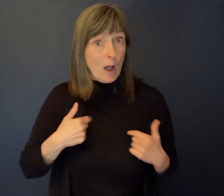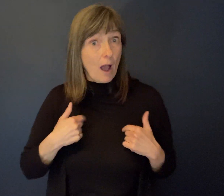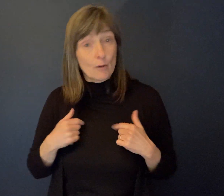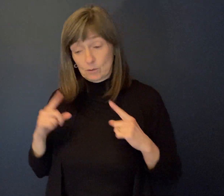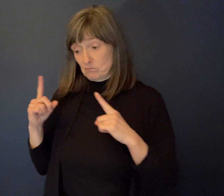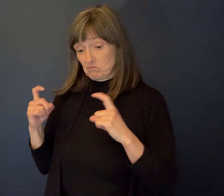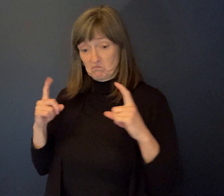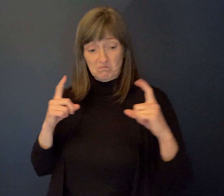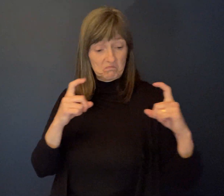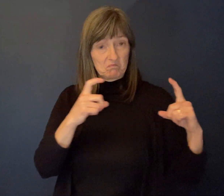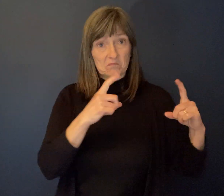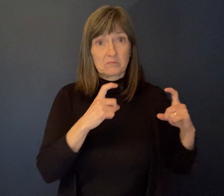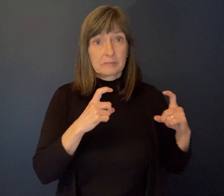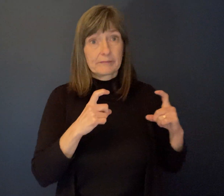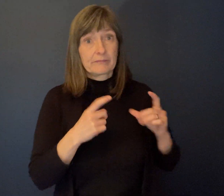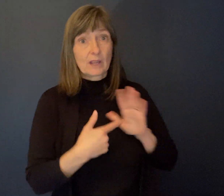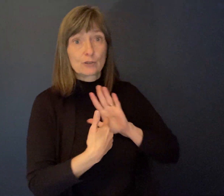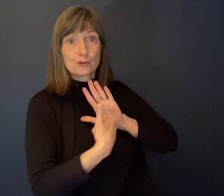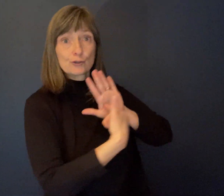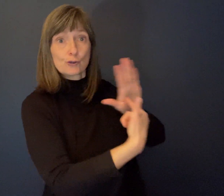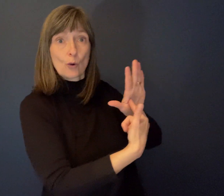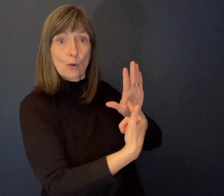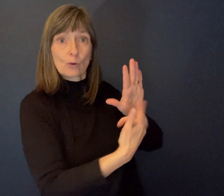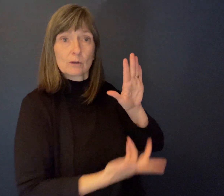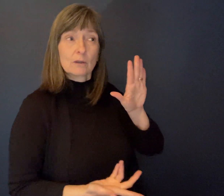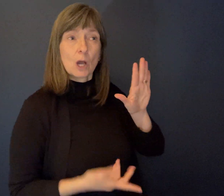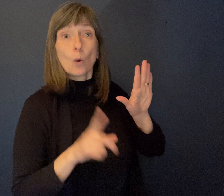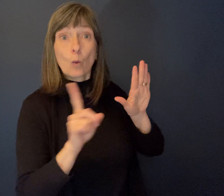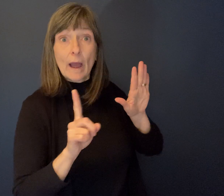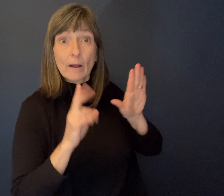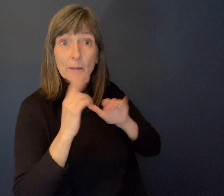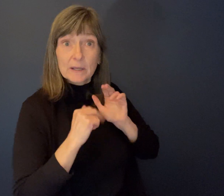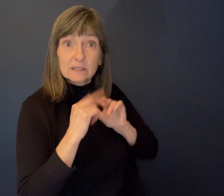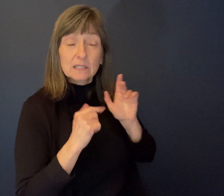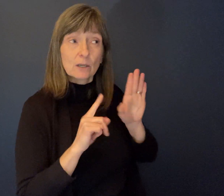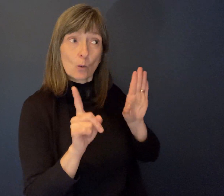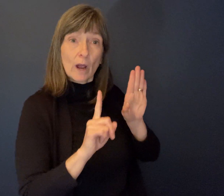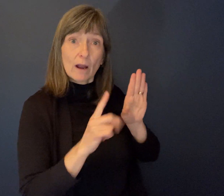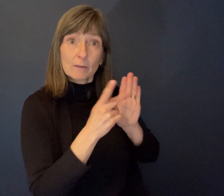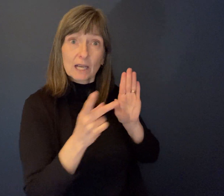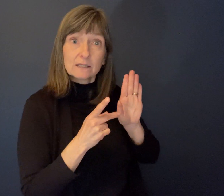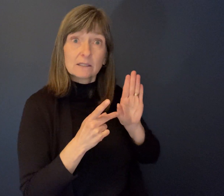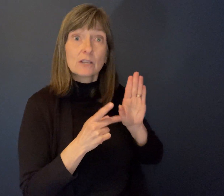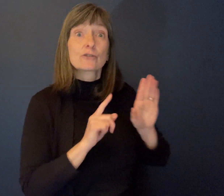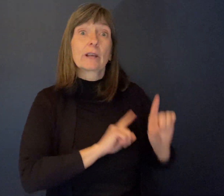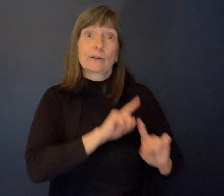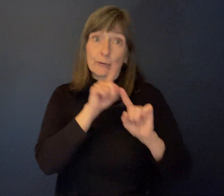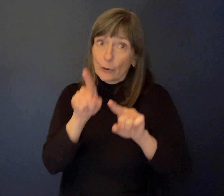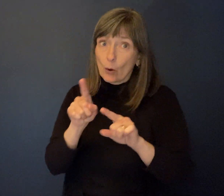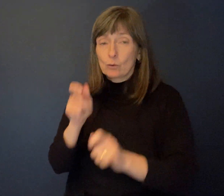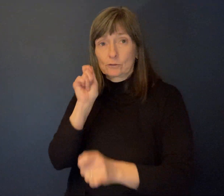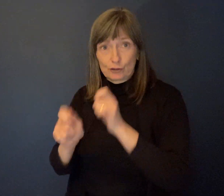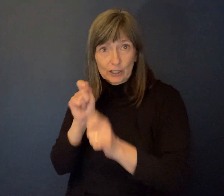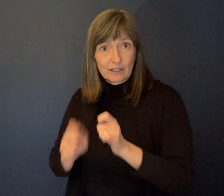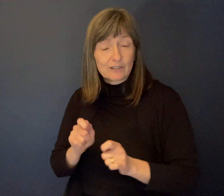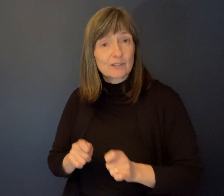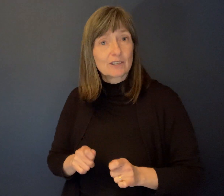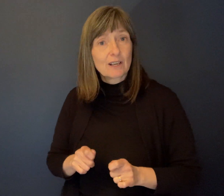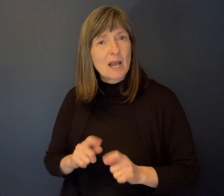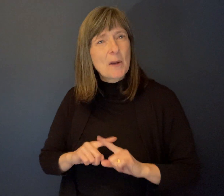identify the building, where it was located. So they would go and make that change, but nothing happened systemically